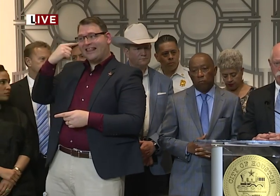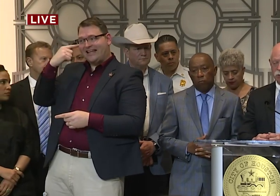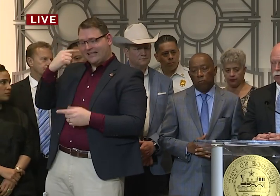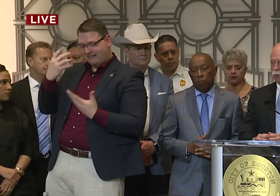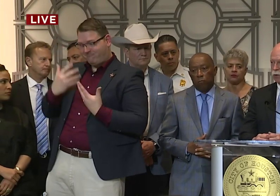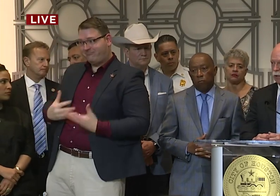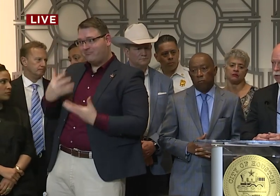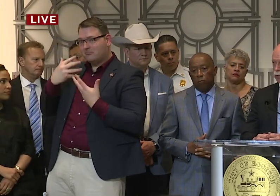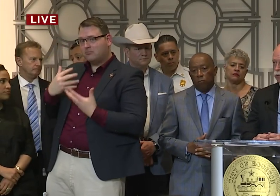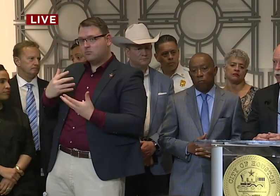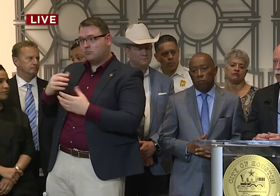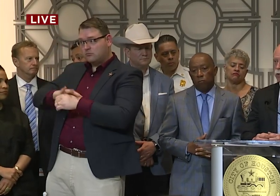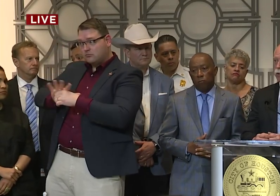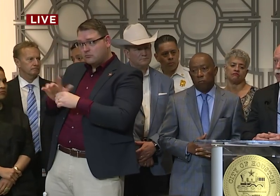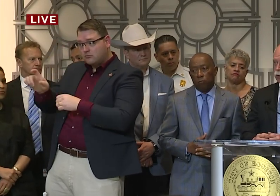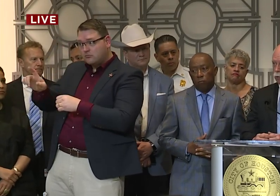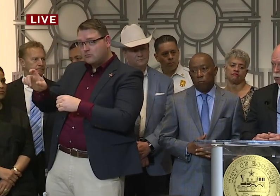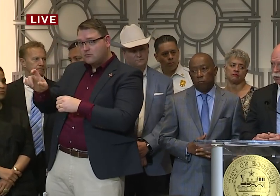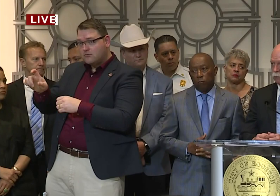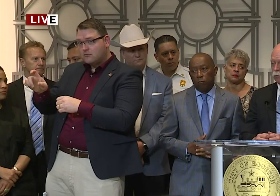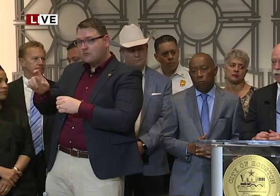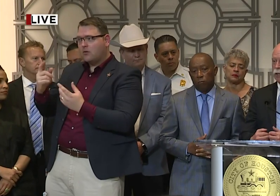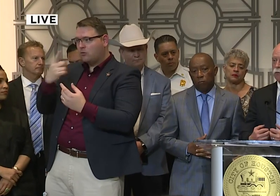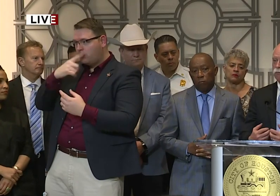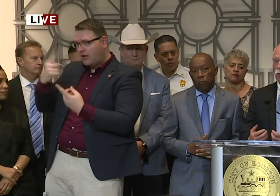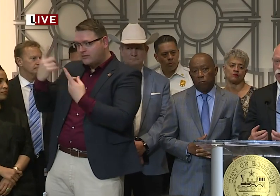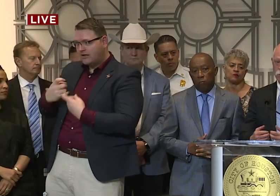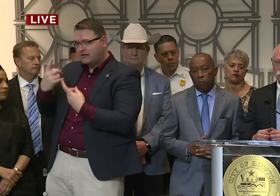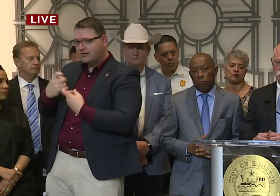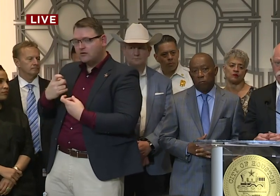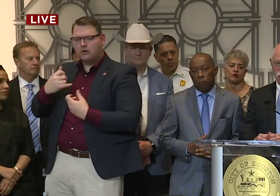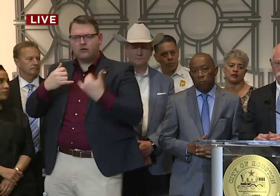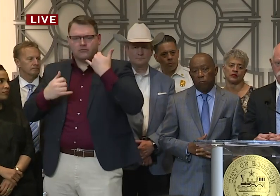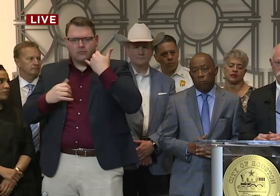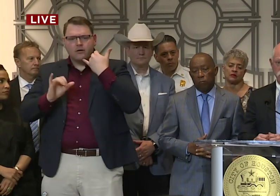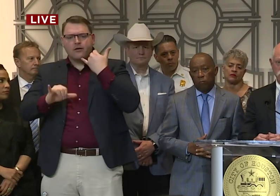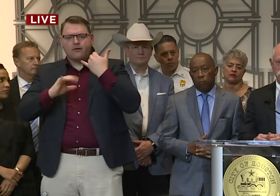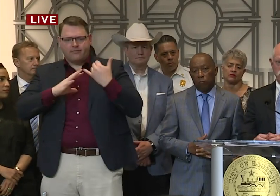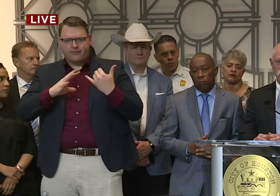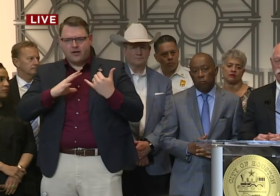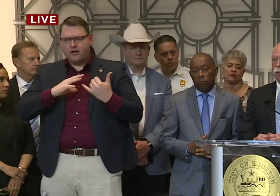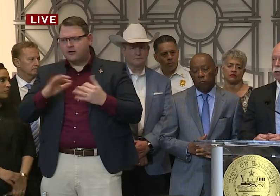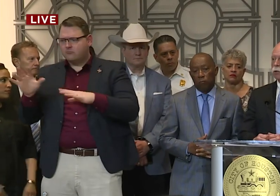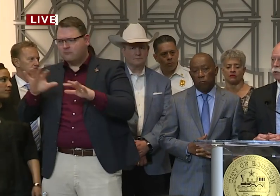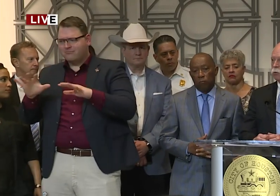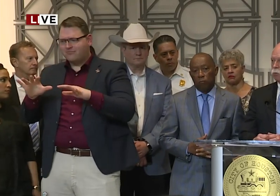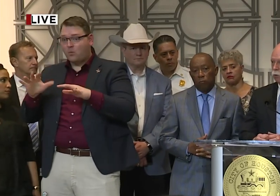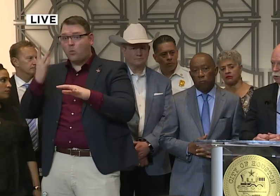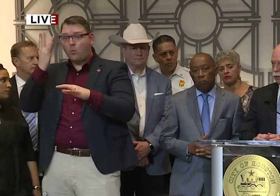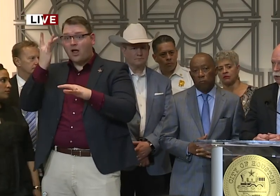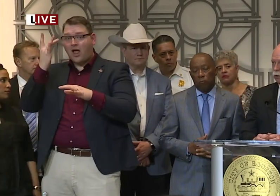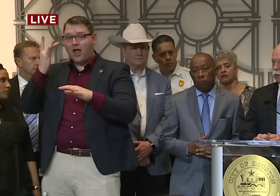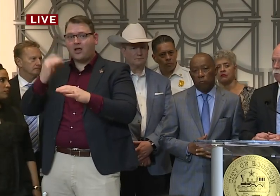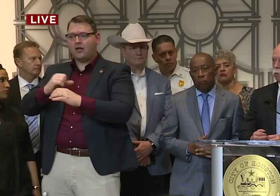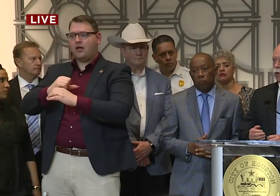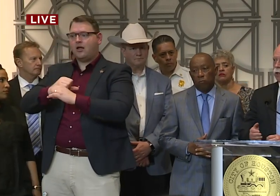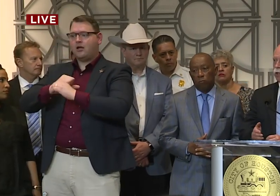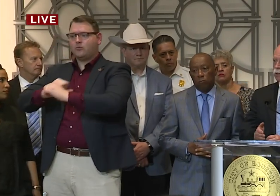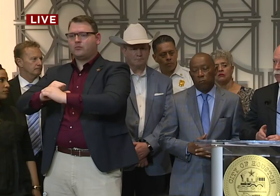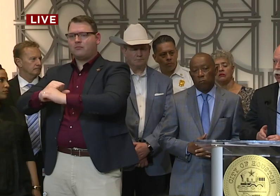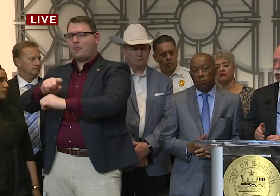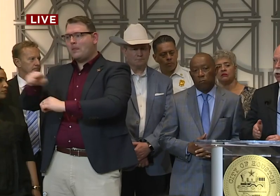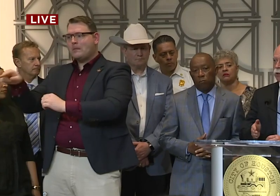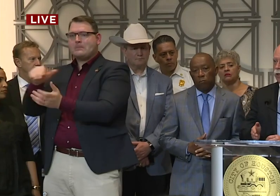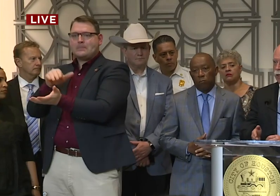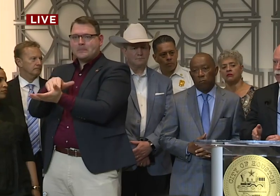workers became exposed to cases, and then they had a quarantine. Well, we can't afford to be losing doctors and nurses to quarantine when